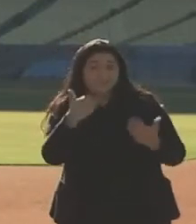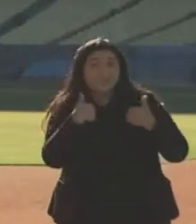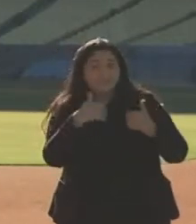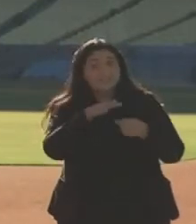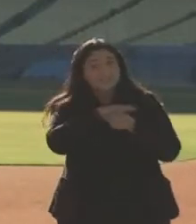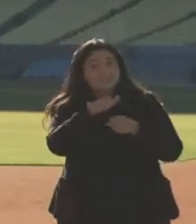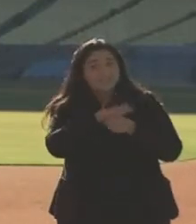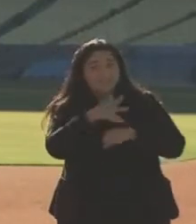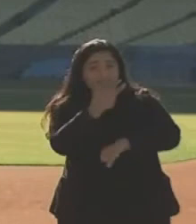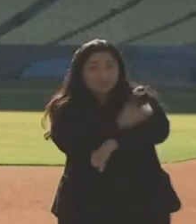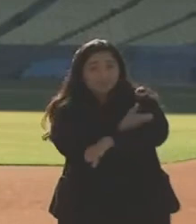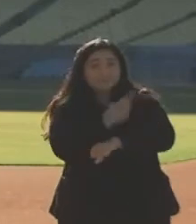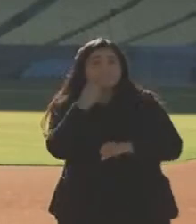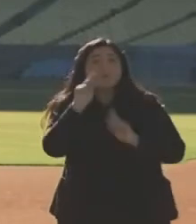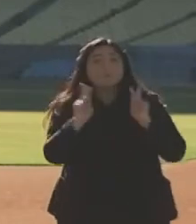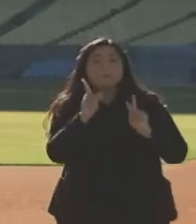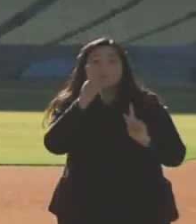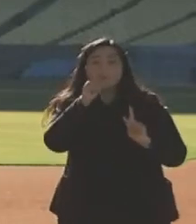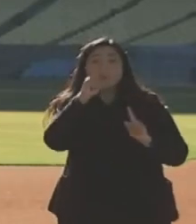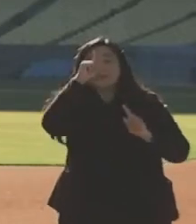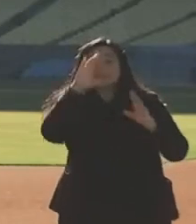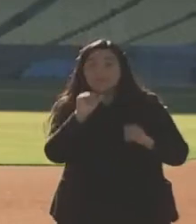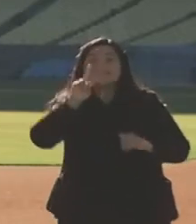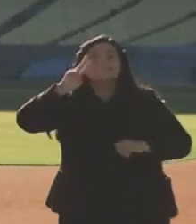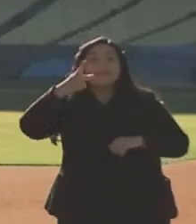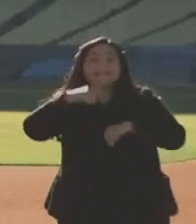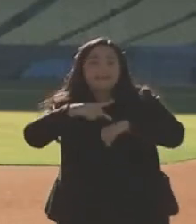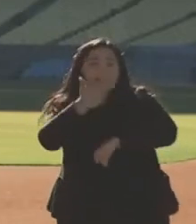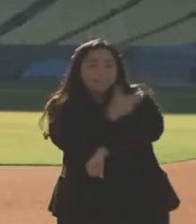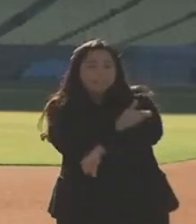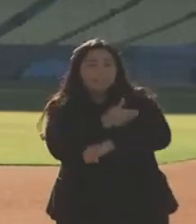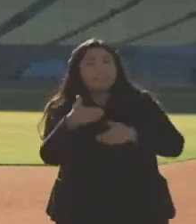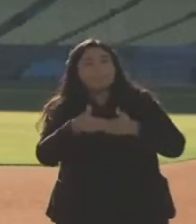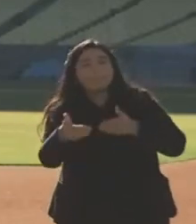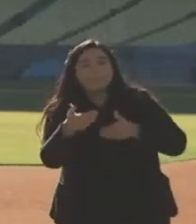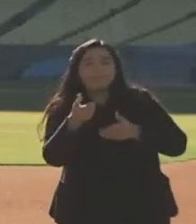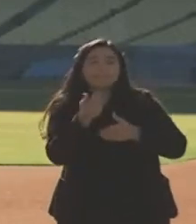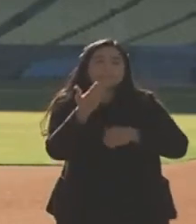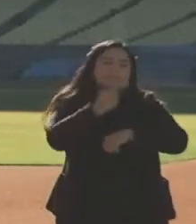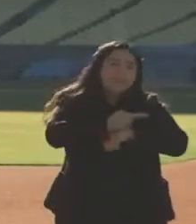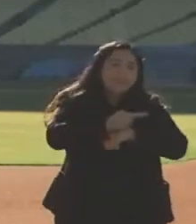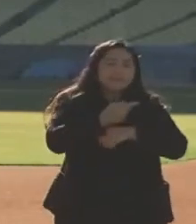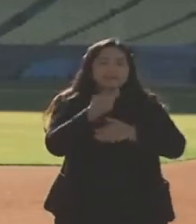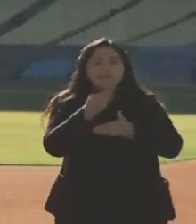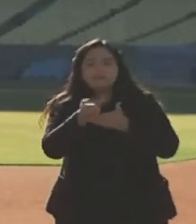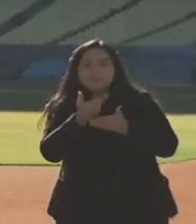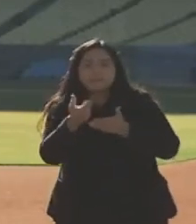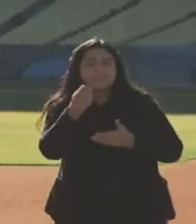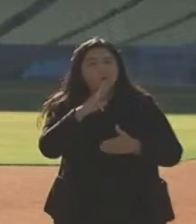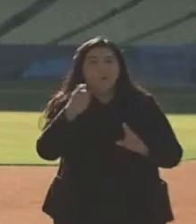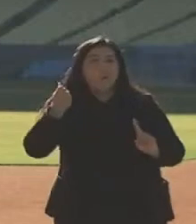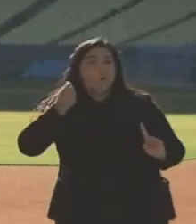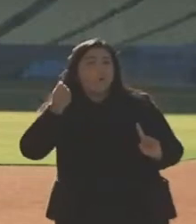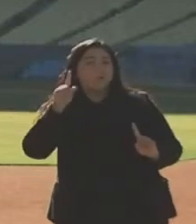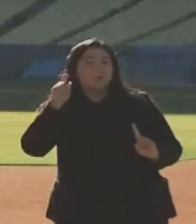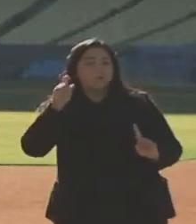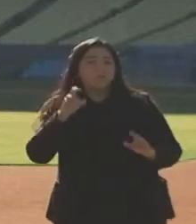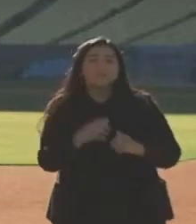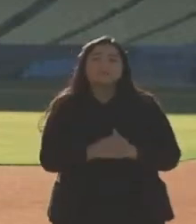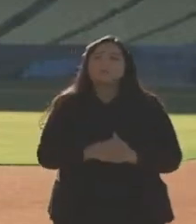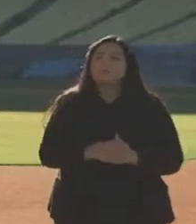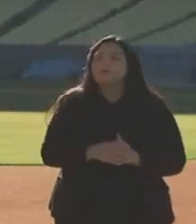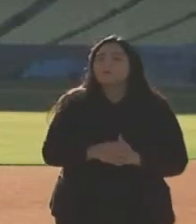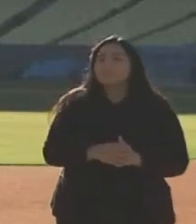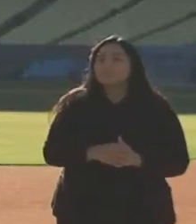shot in the next few days and weeks? Will counties have to pull back from vaccinating people 65 and up? Yeah, we don't see